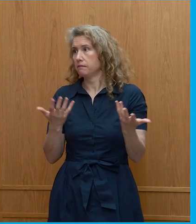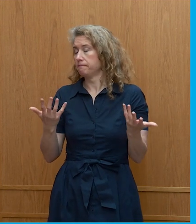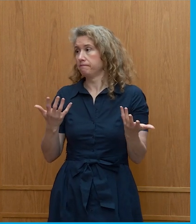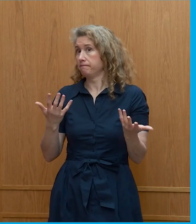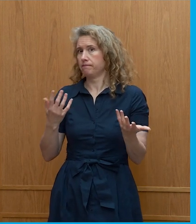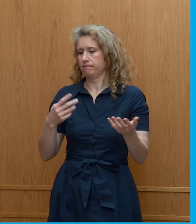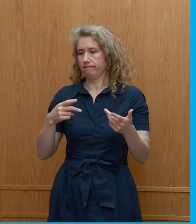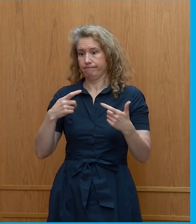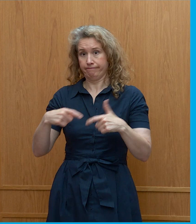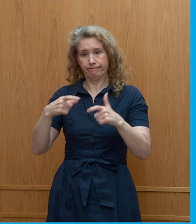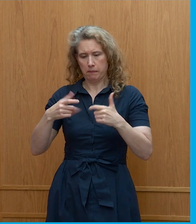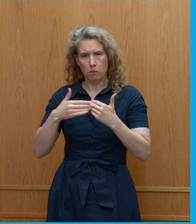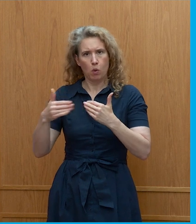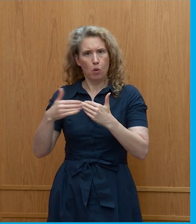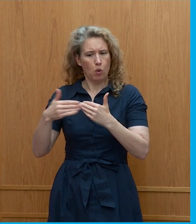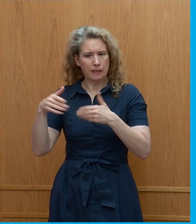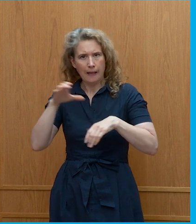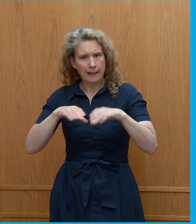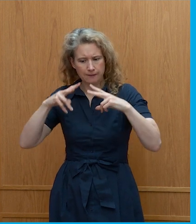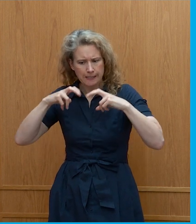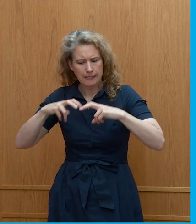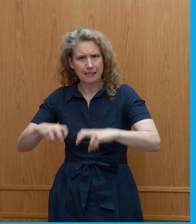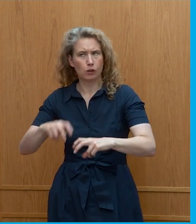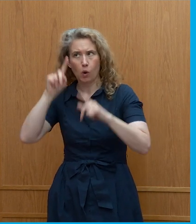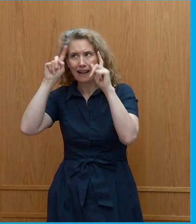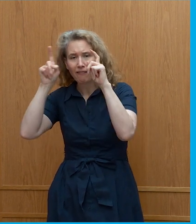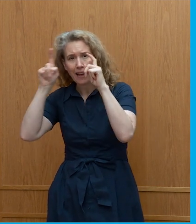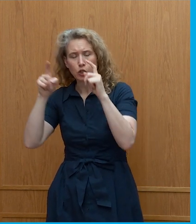for continued scientific investigation and innovation.